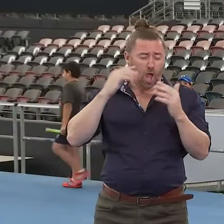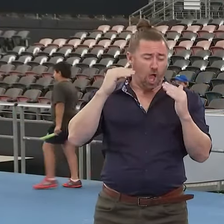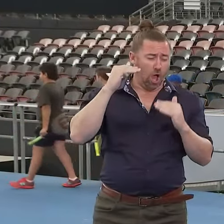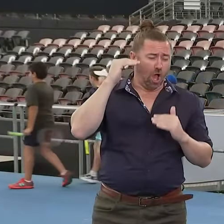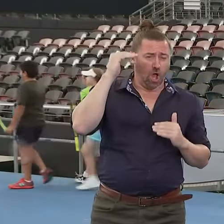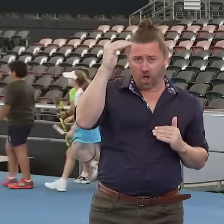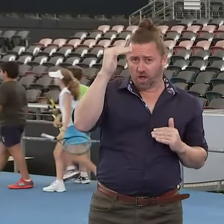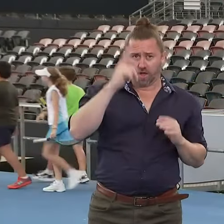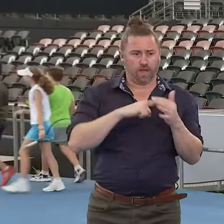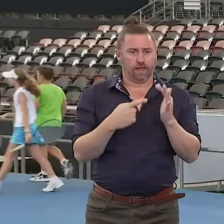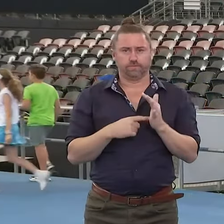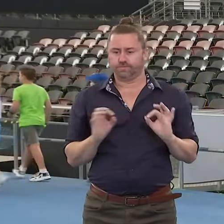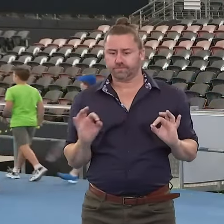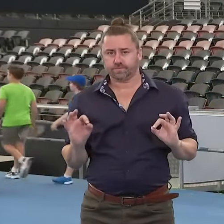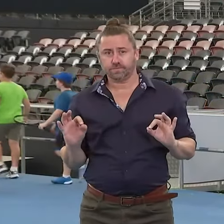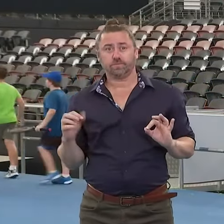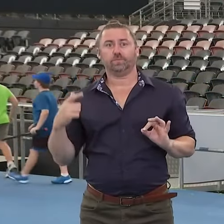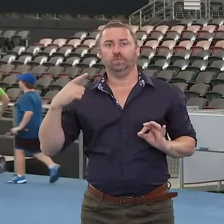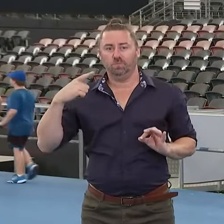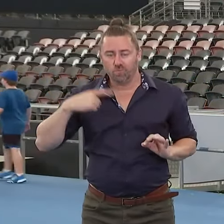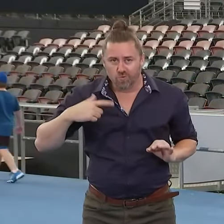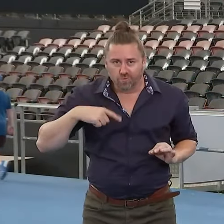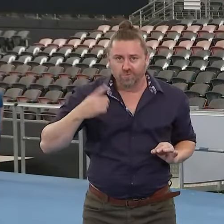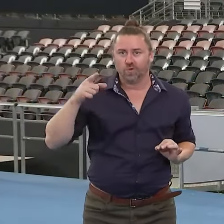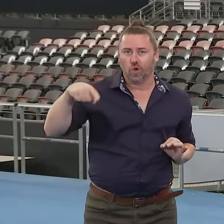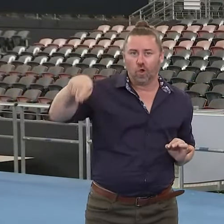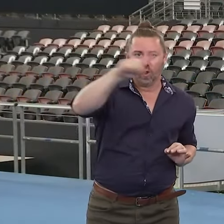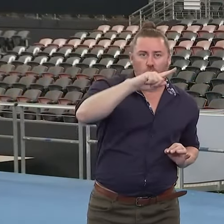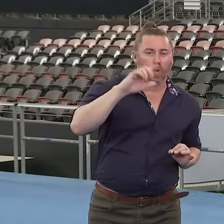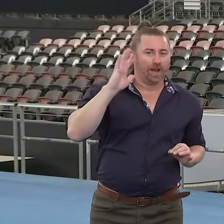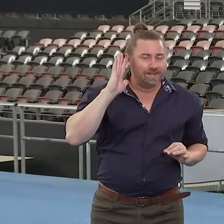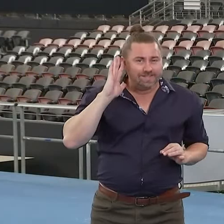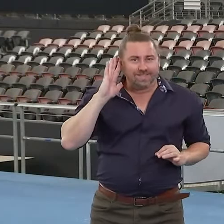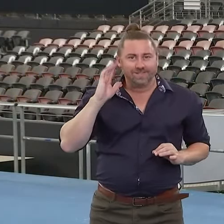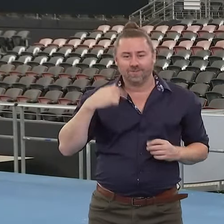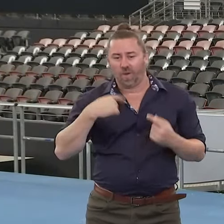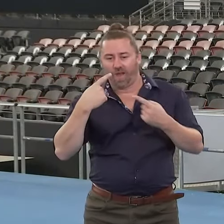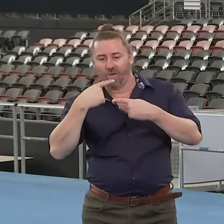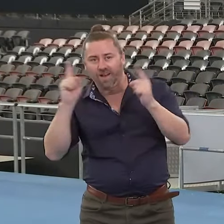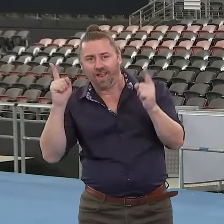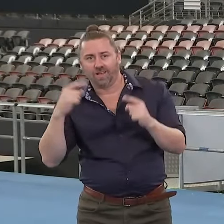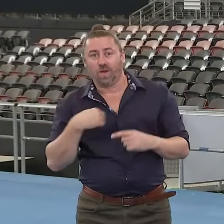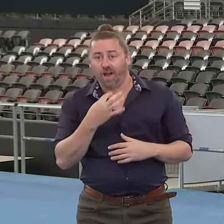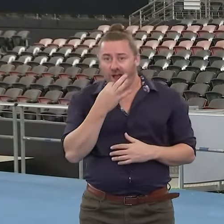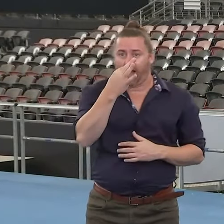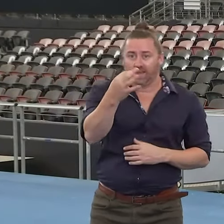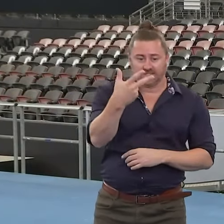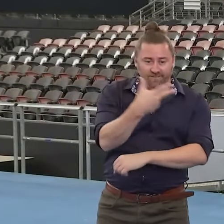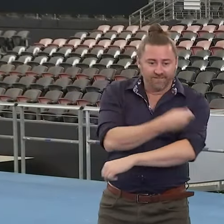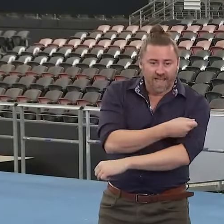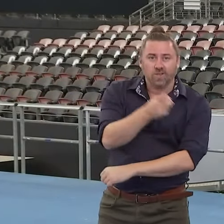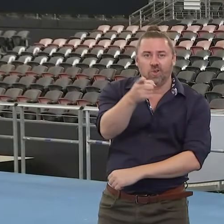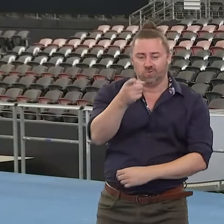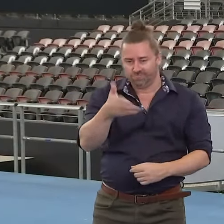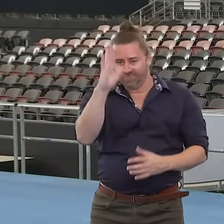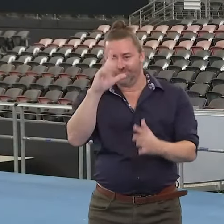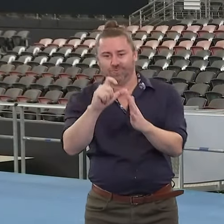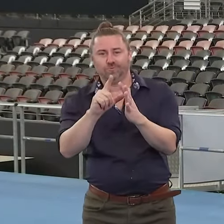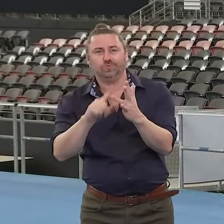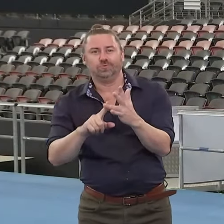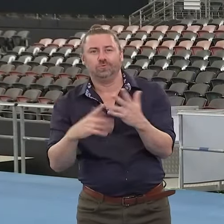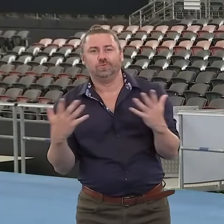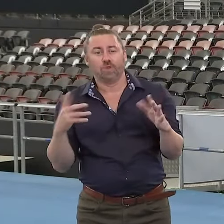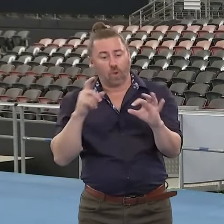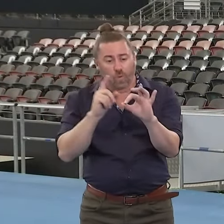And to me, Queenslanders have responded, they've got vaccinated. And as the Chief Health Officer said, Queenslanders actually